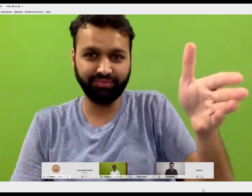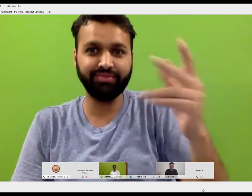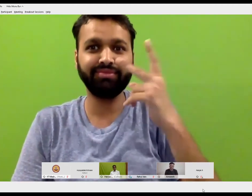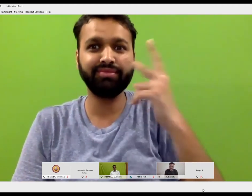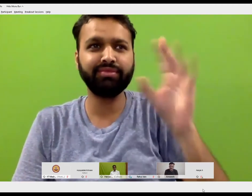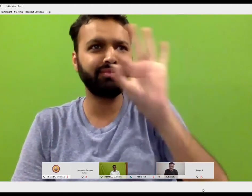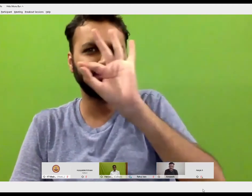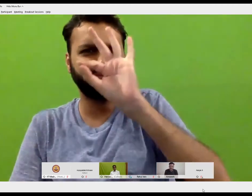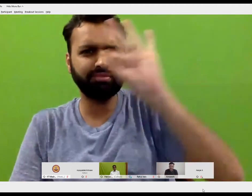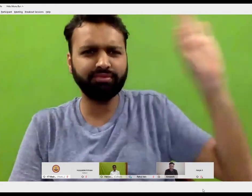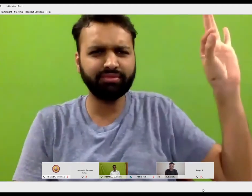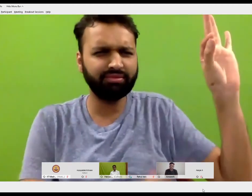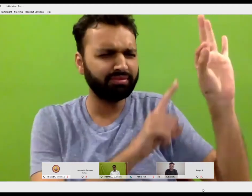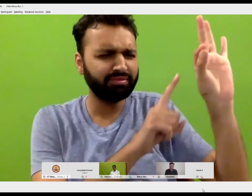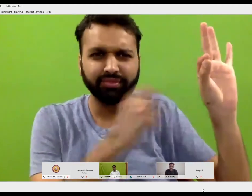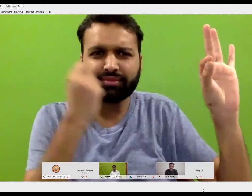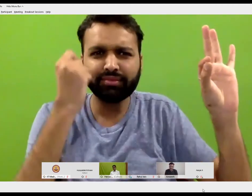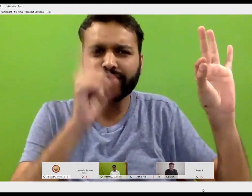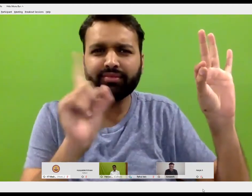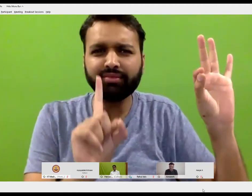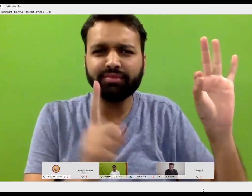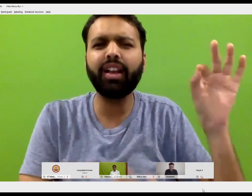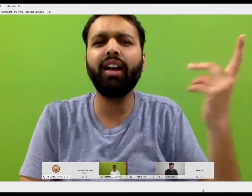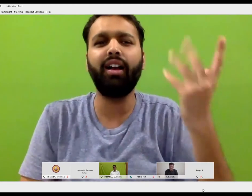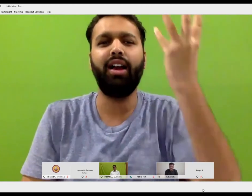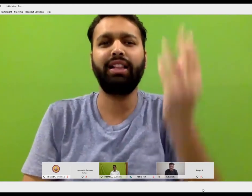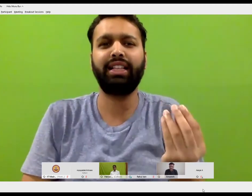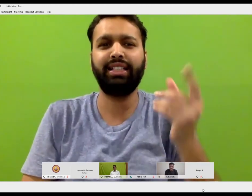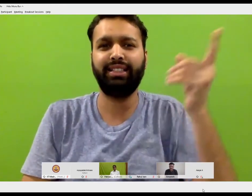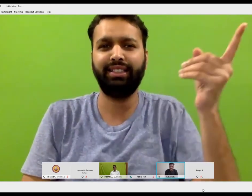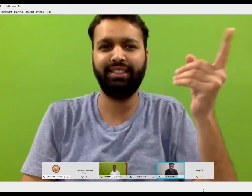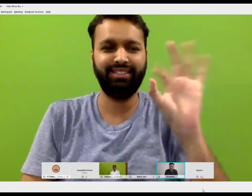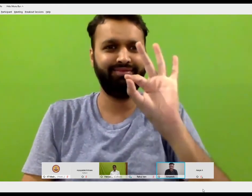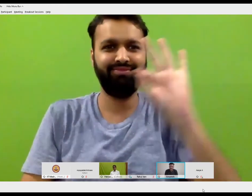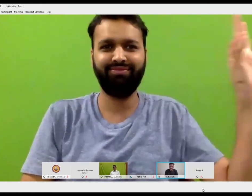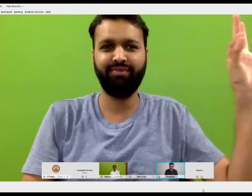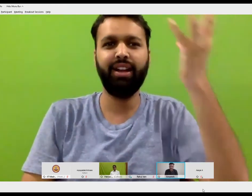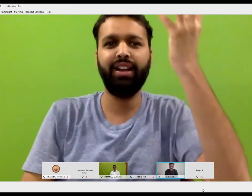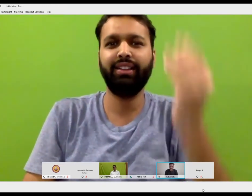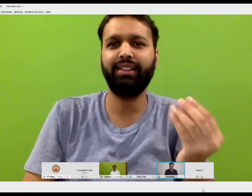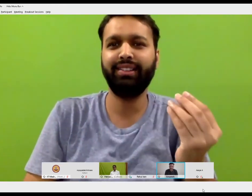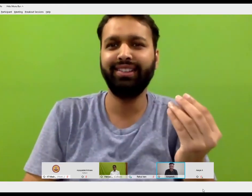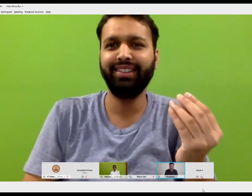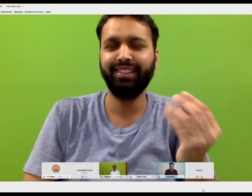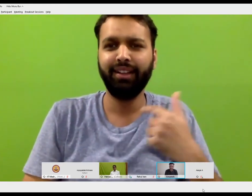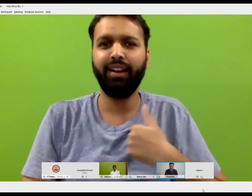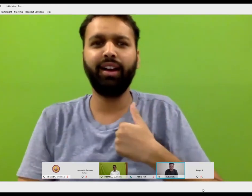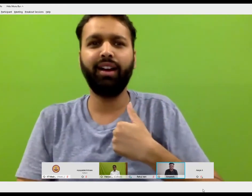So when I had been to Gujarat, I didn't understand this particular sign. So that meant